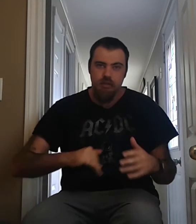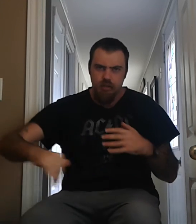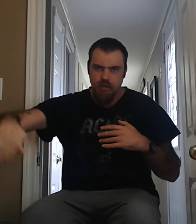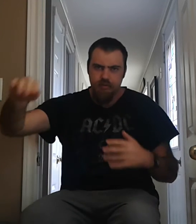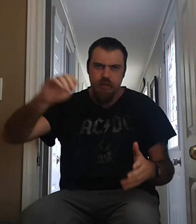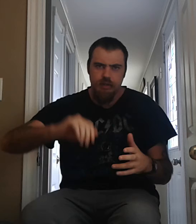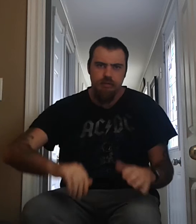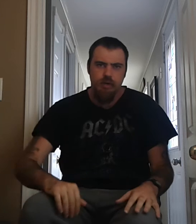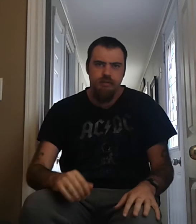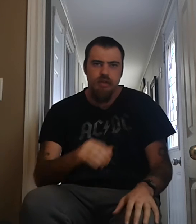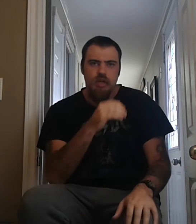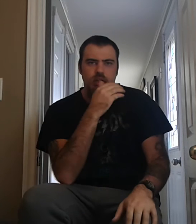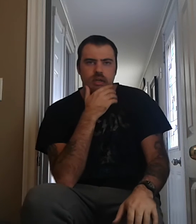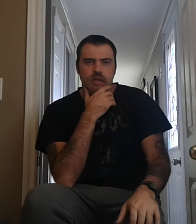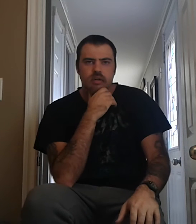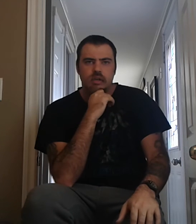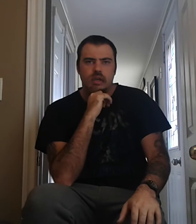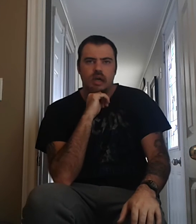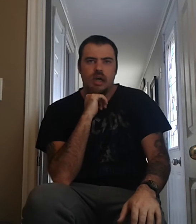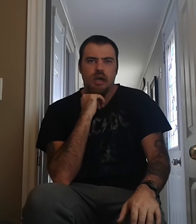you know, as the other ones. Um,